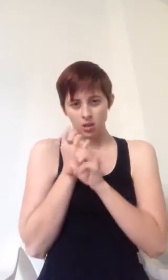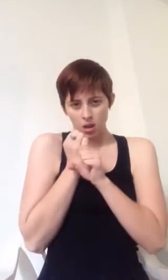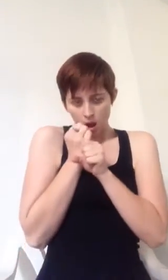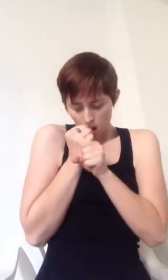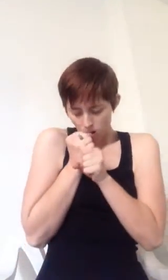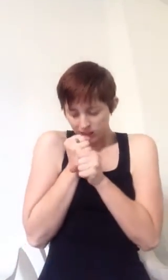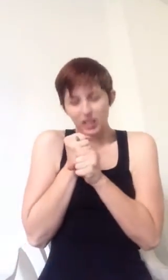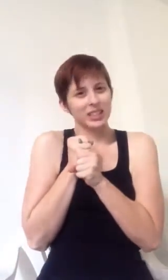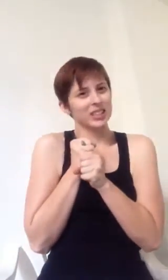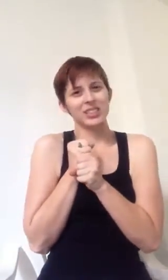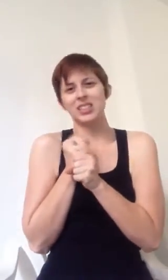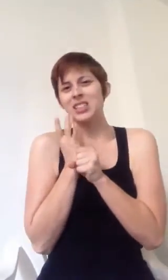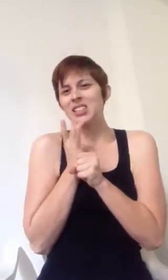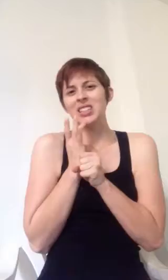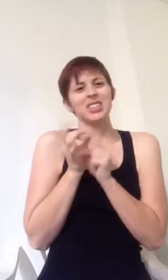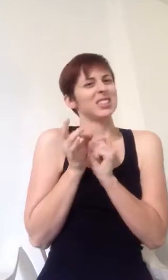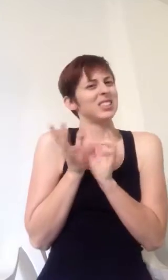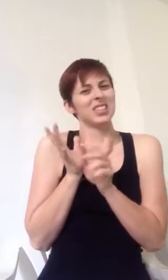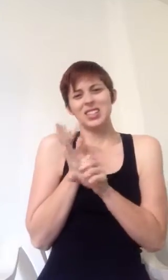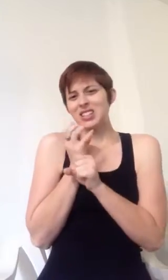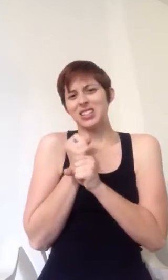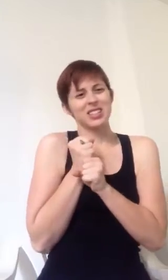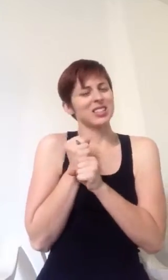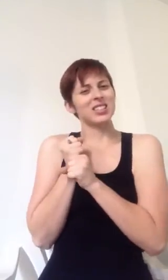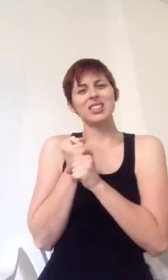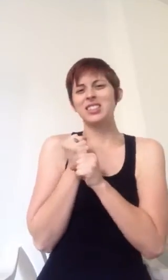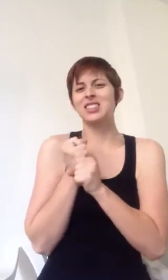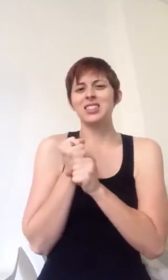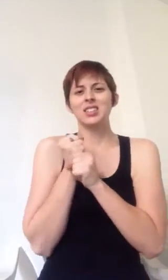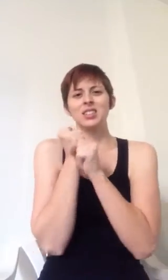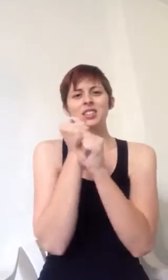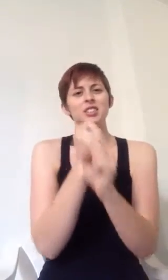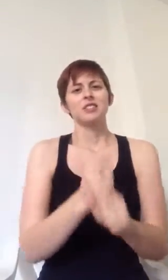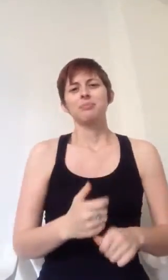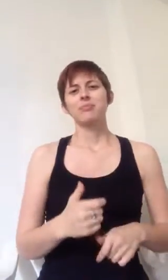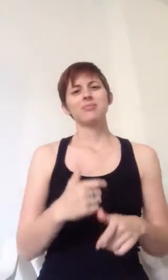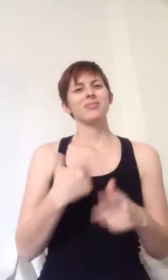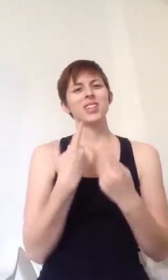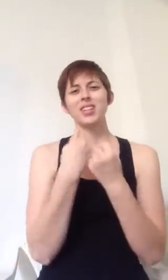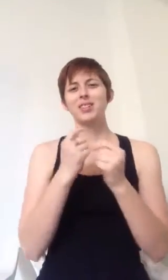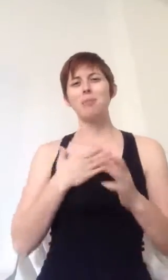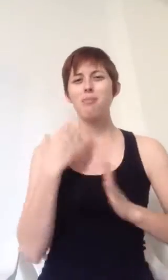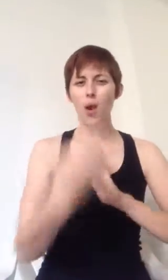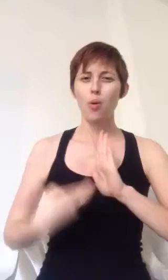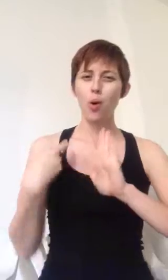Holding on tightly, just can't let it go Just trying to play my role